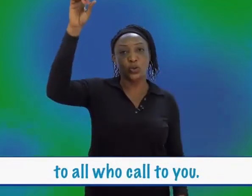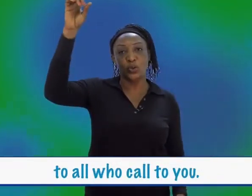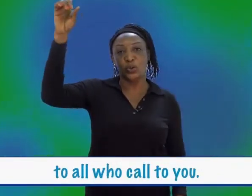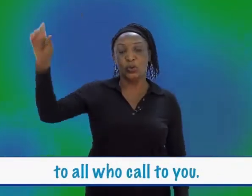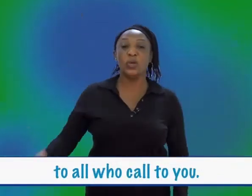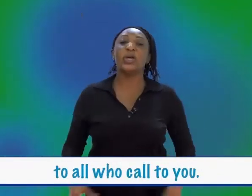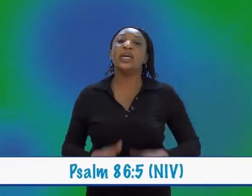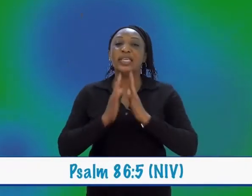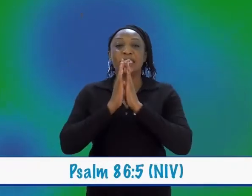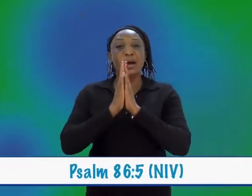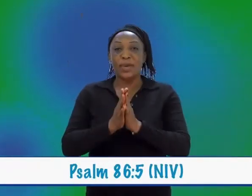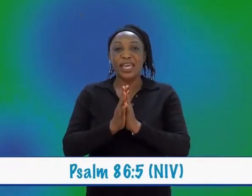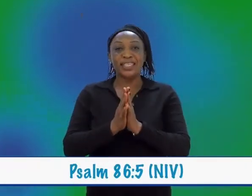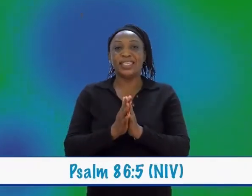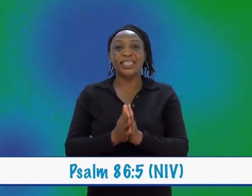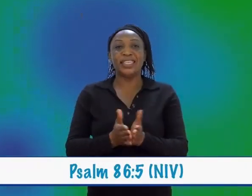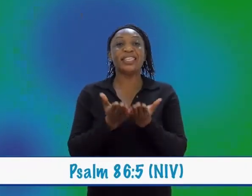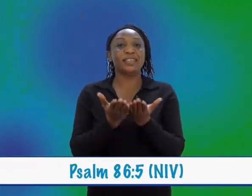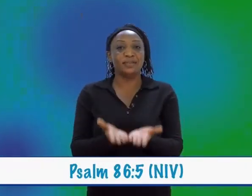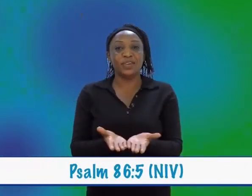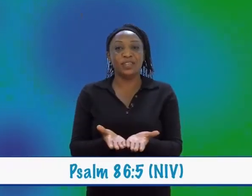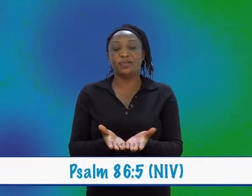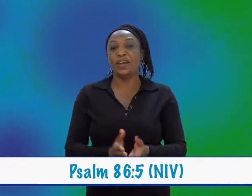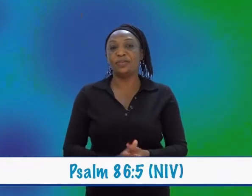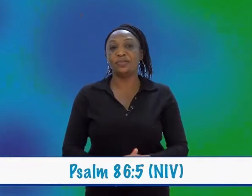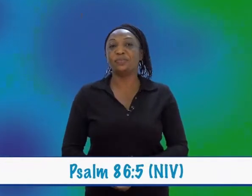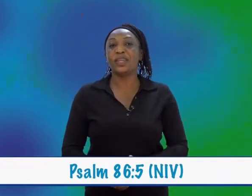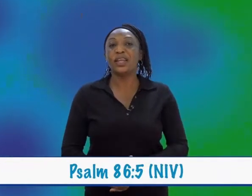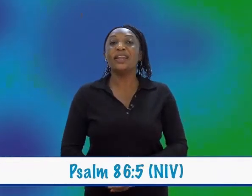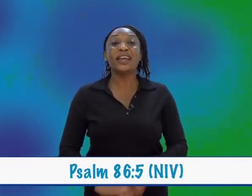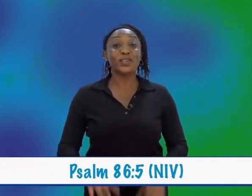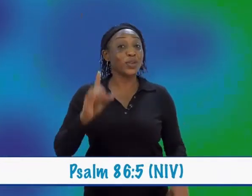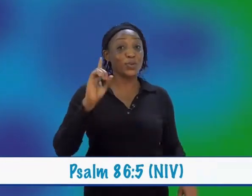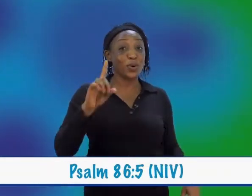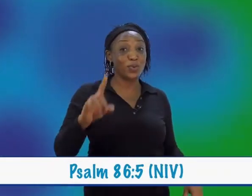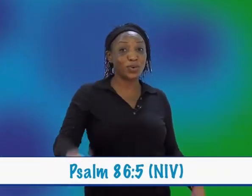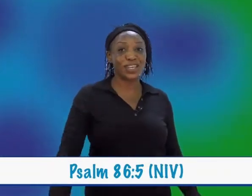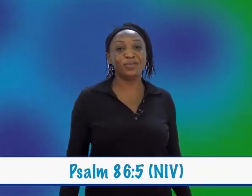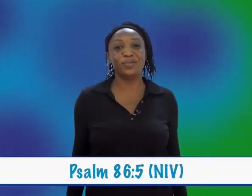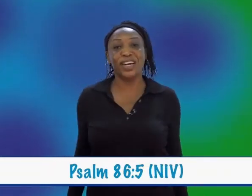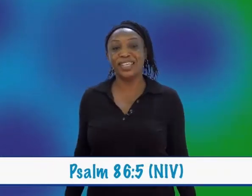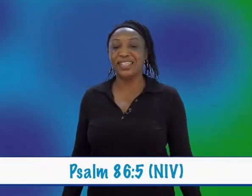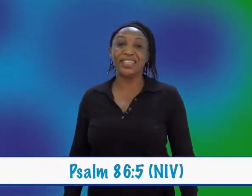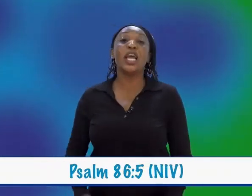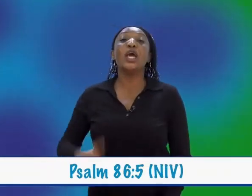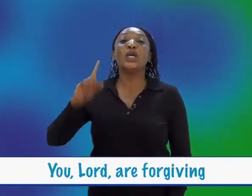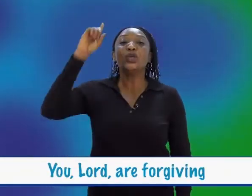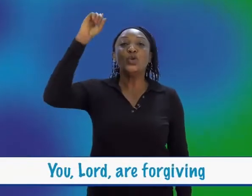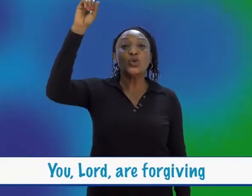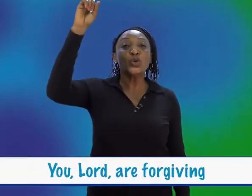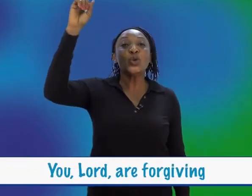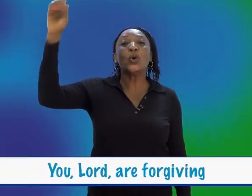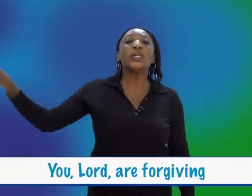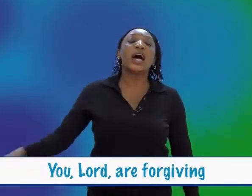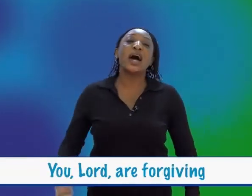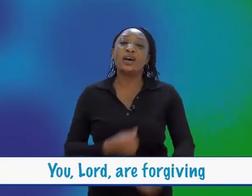you. Psalm 86 verse 5. Let's do it one more time, friends. You, Lord, are